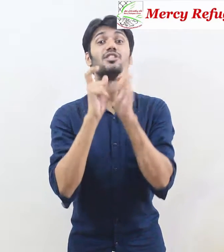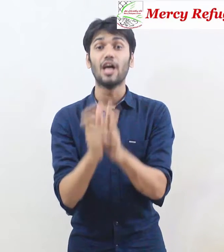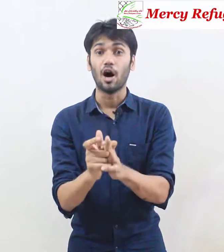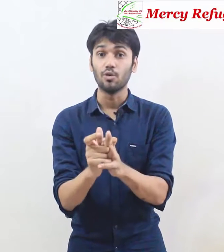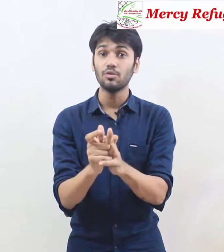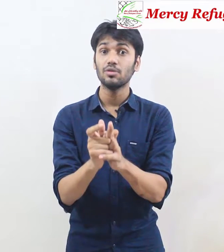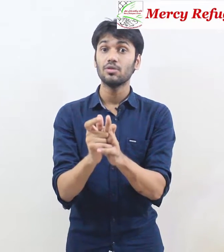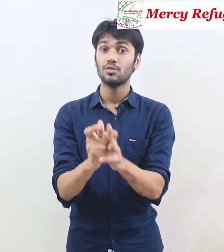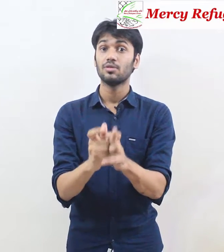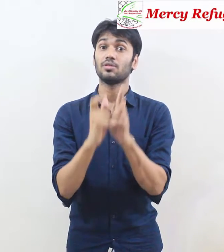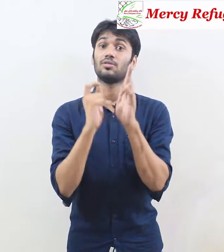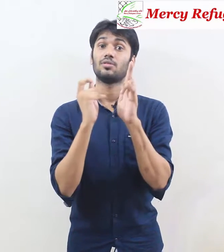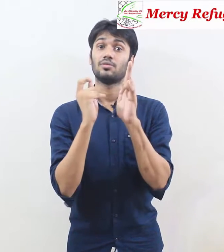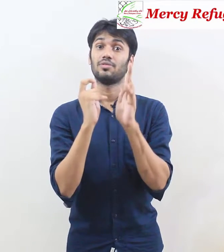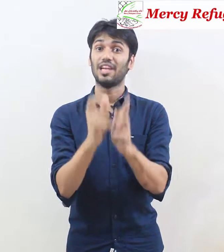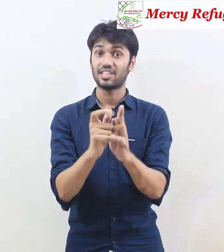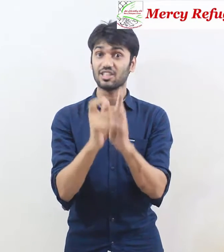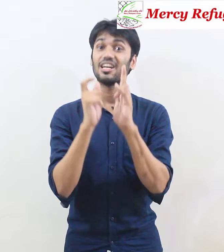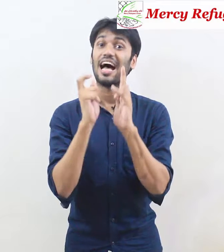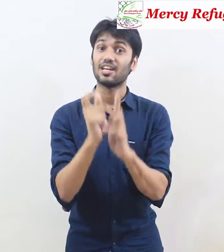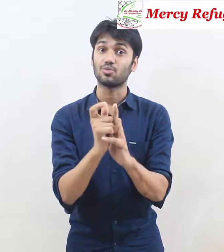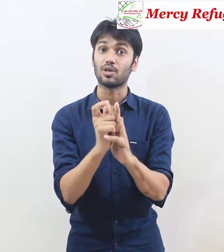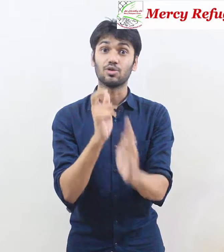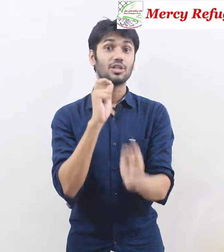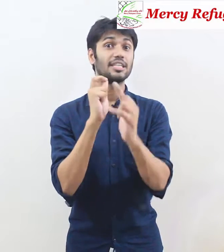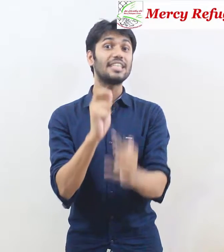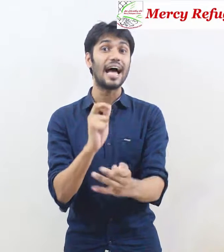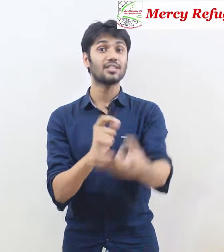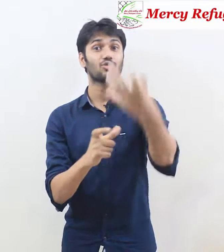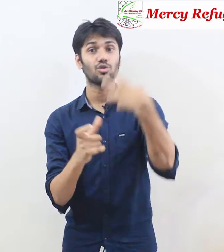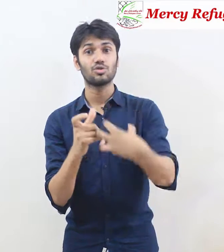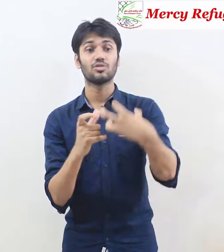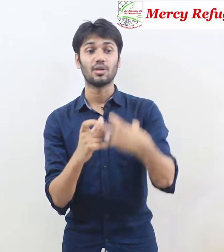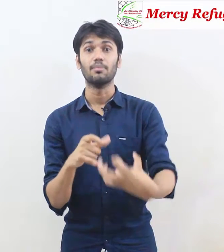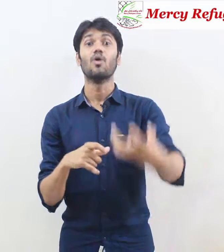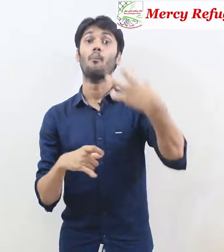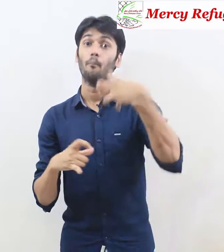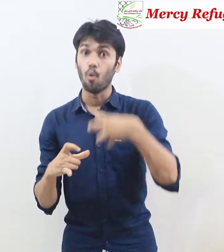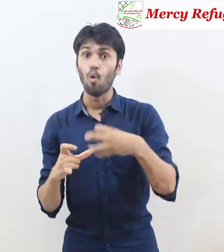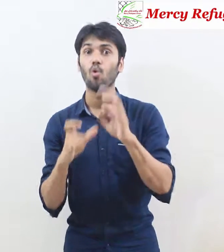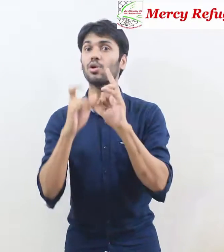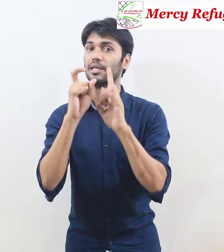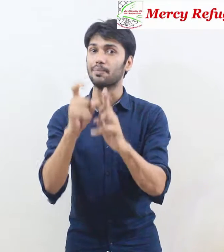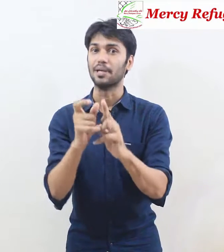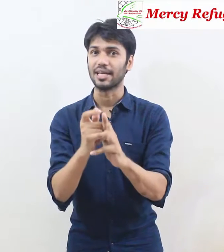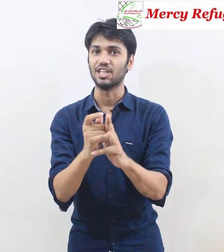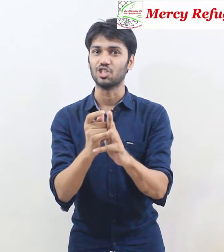noun later as well because it has got some more implications